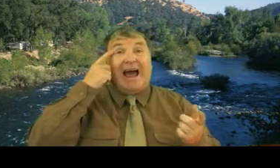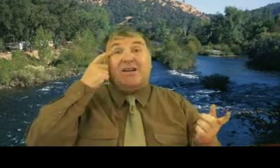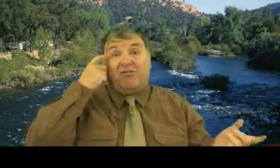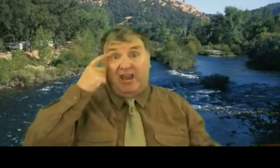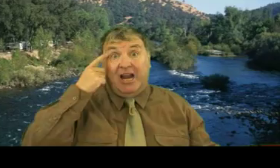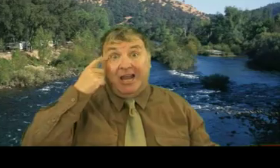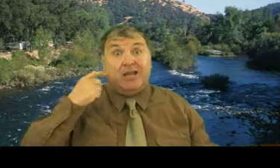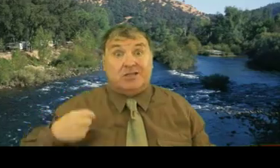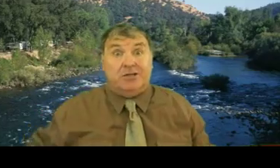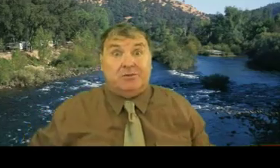and feeling it too.